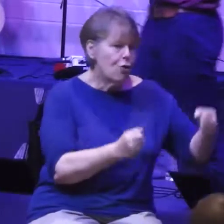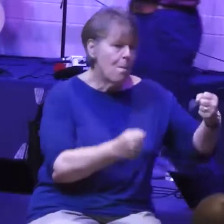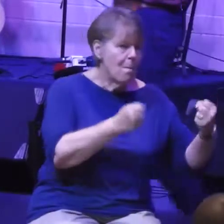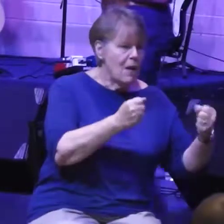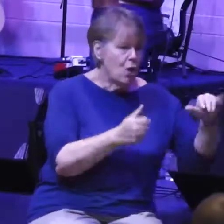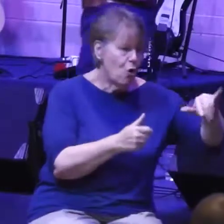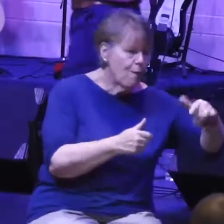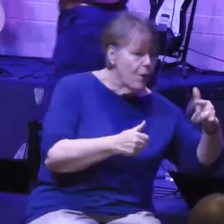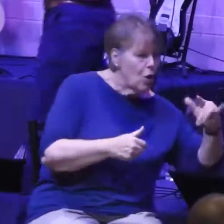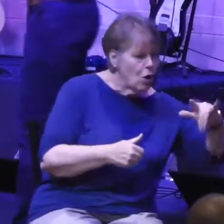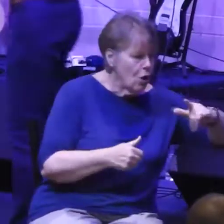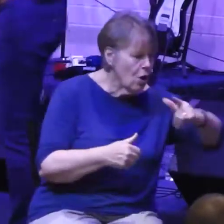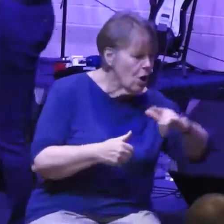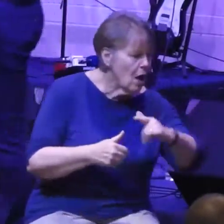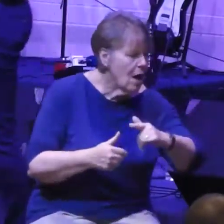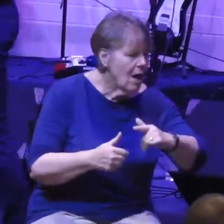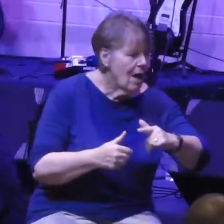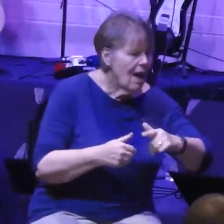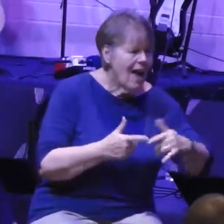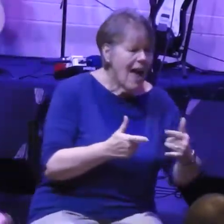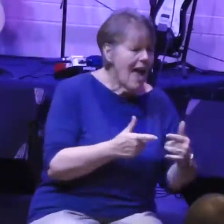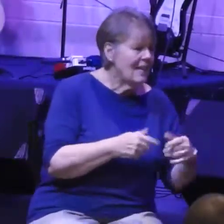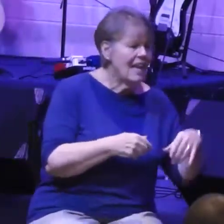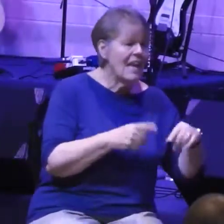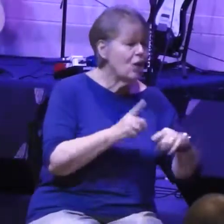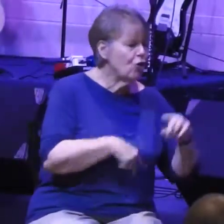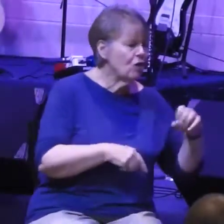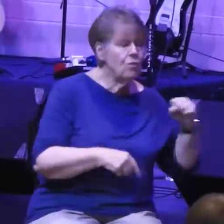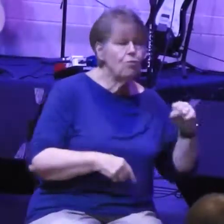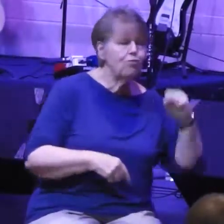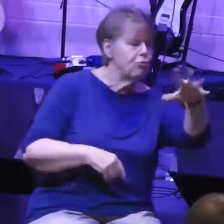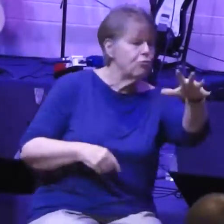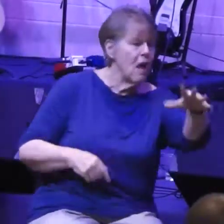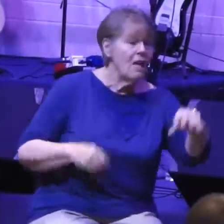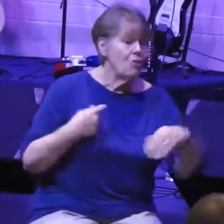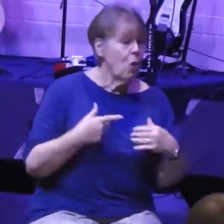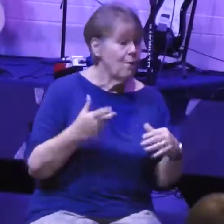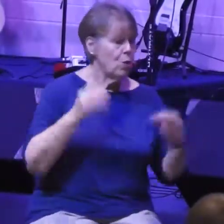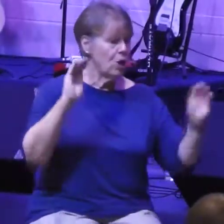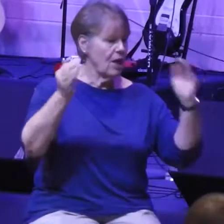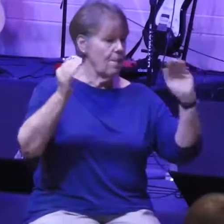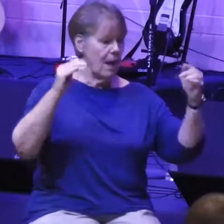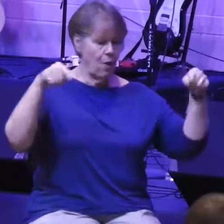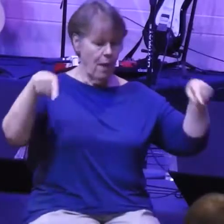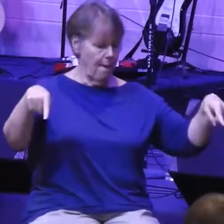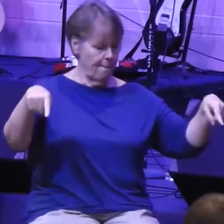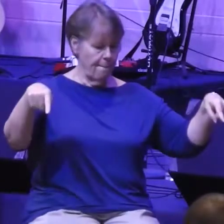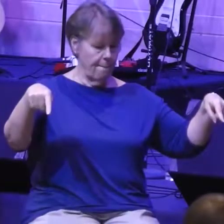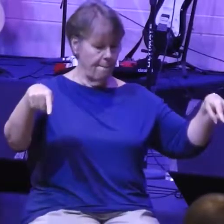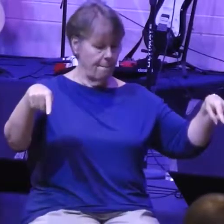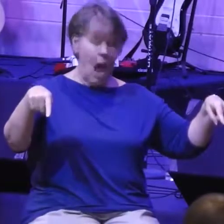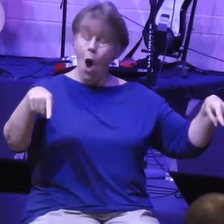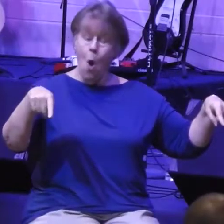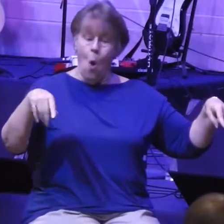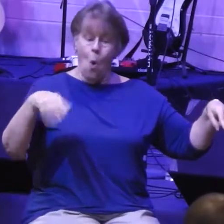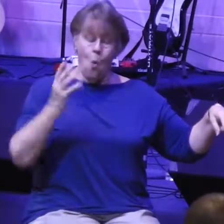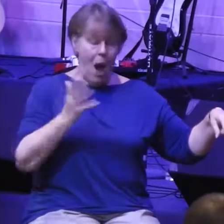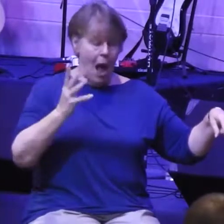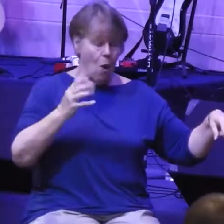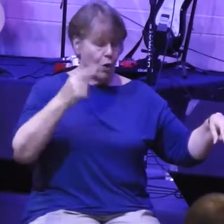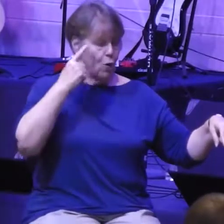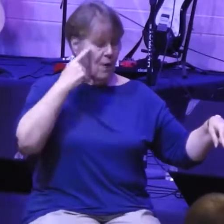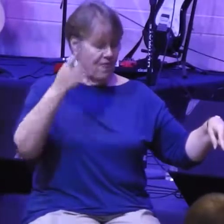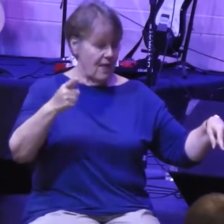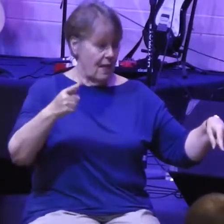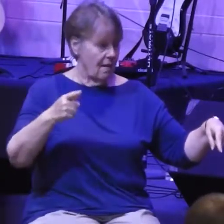if you were to just put these two planes side-by-side on paper, you would assume, man, in the Korean War, the Americans just, the skies were wiped clean of the American